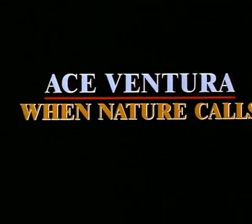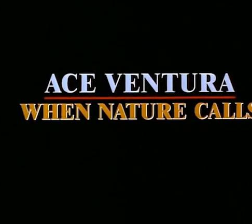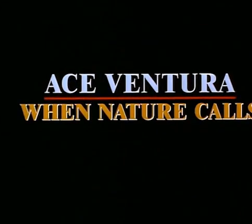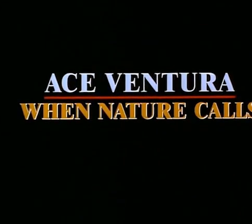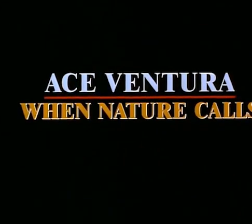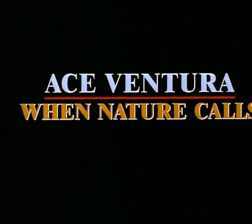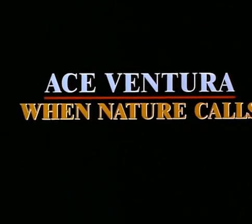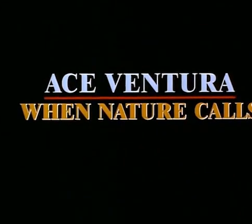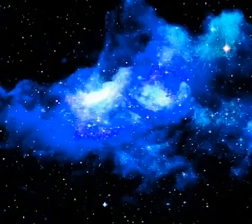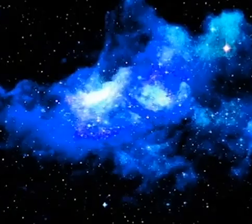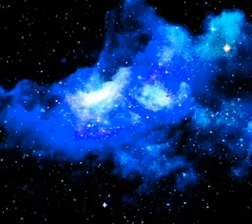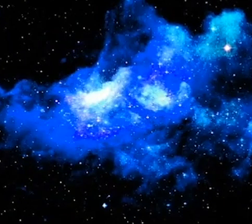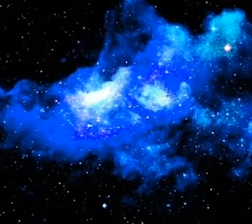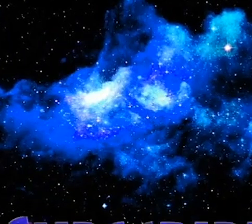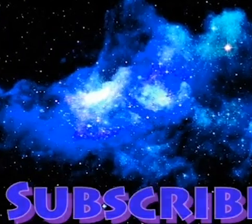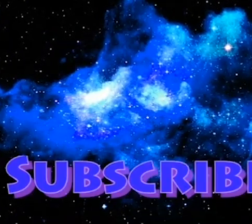Babawah